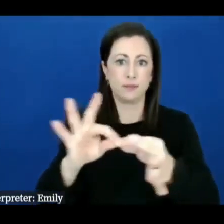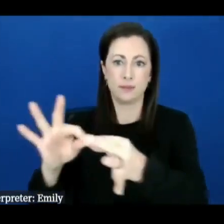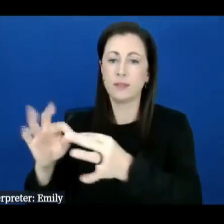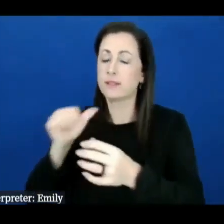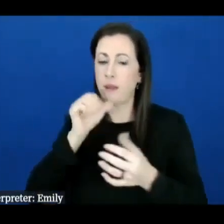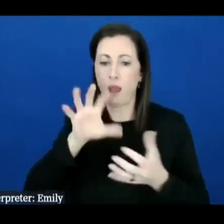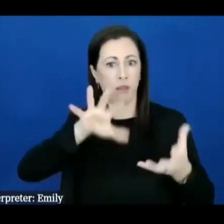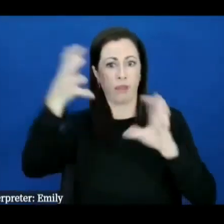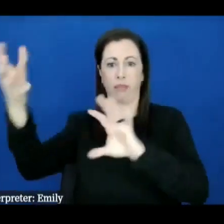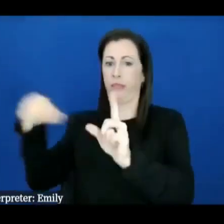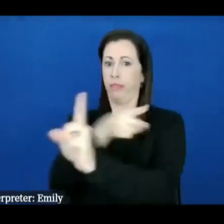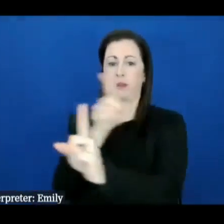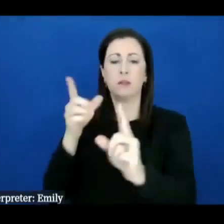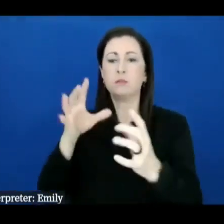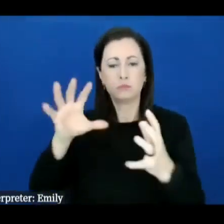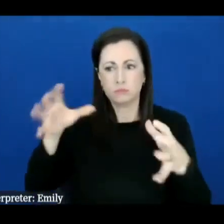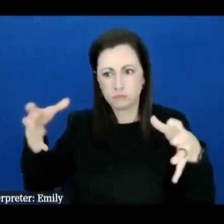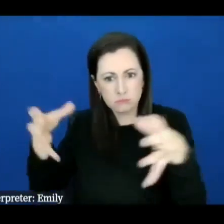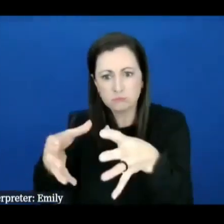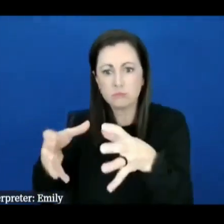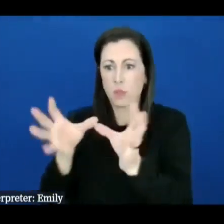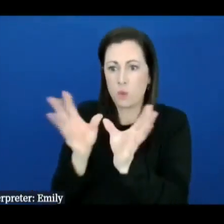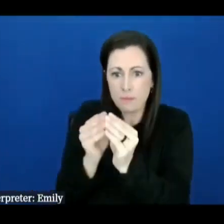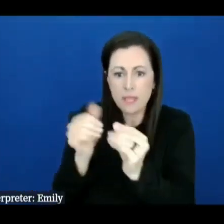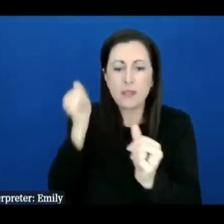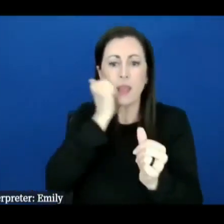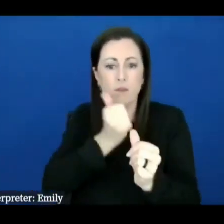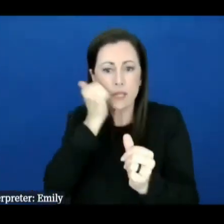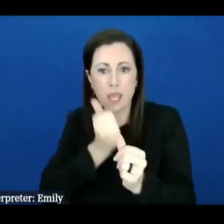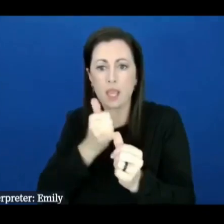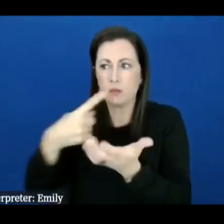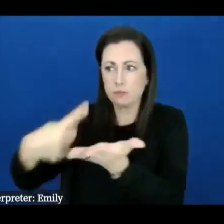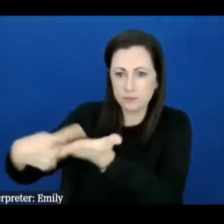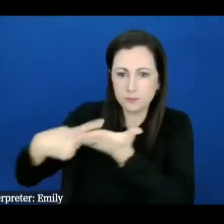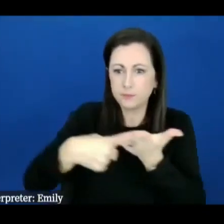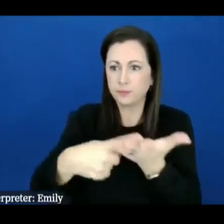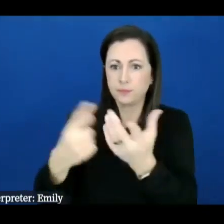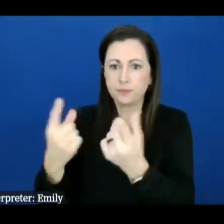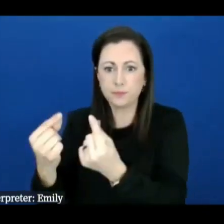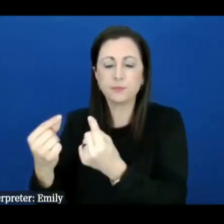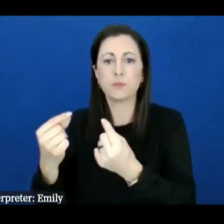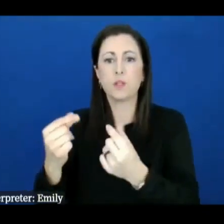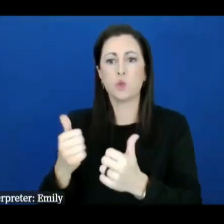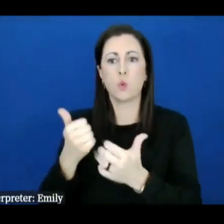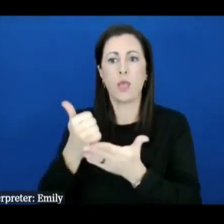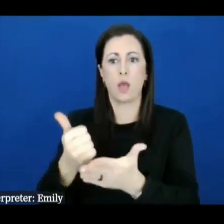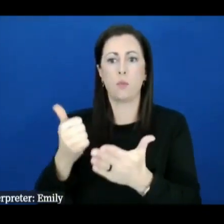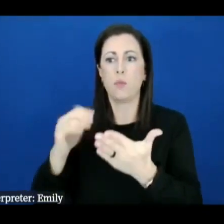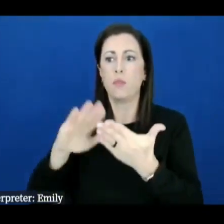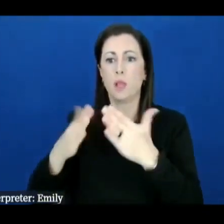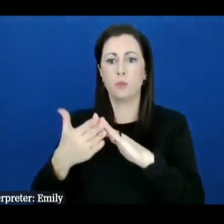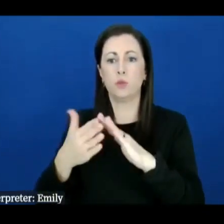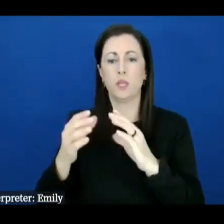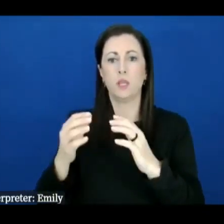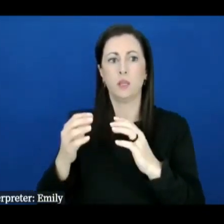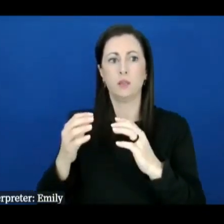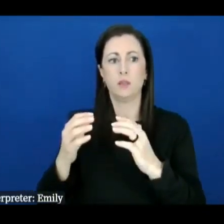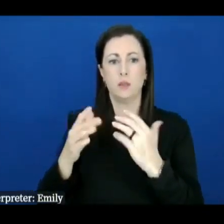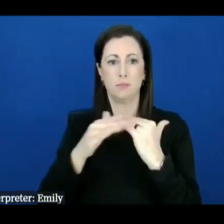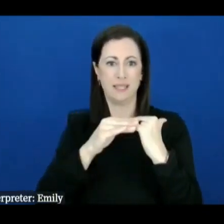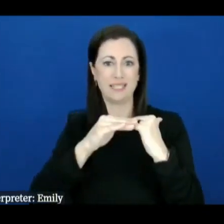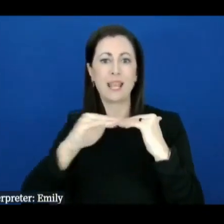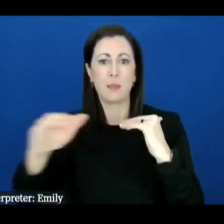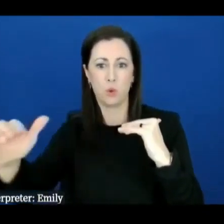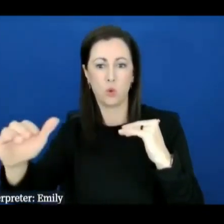to help communities stabilize and know that leadership is working alongside